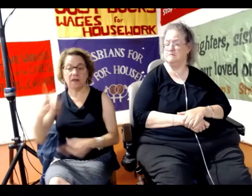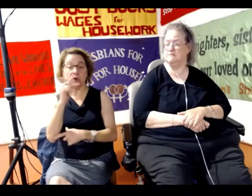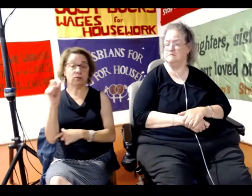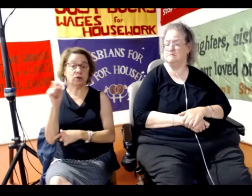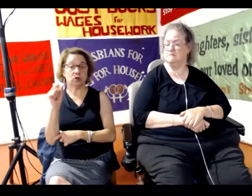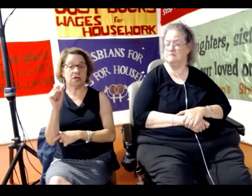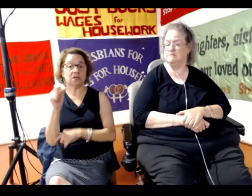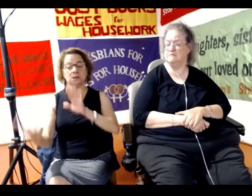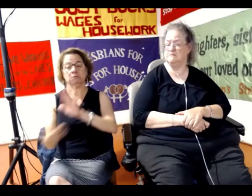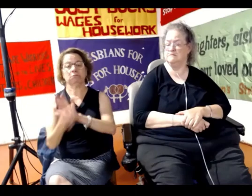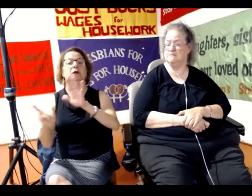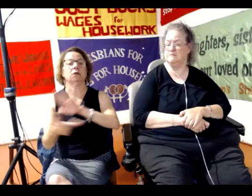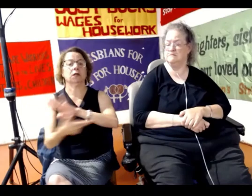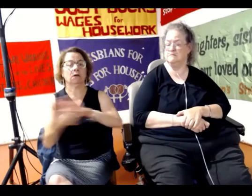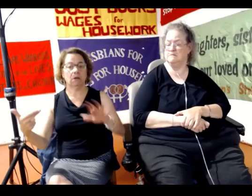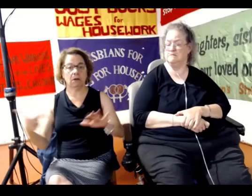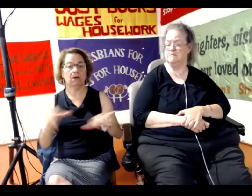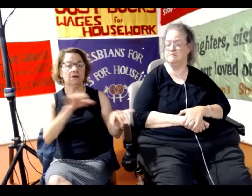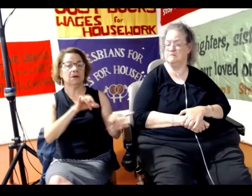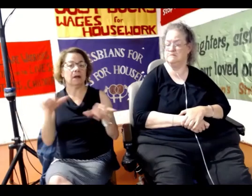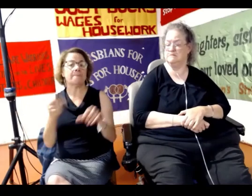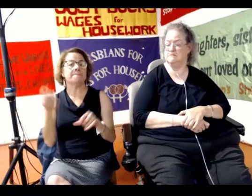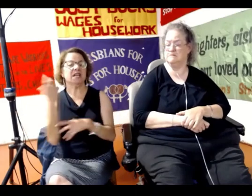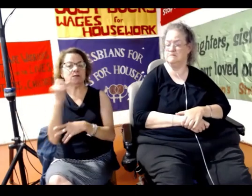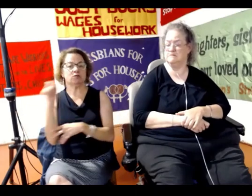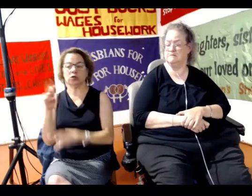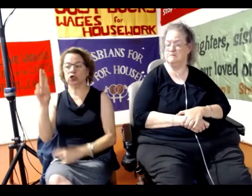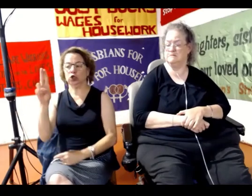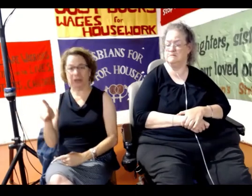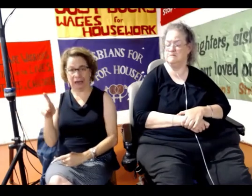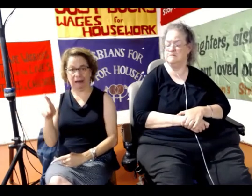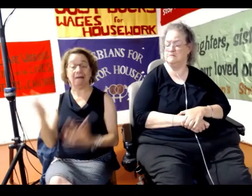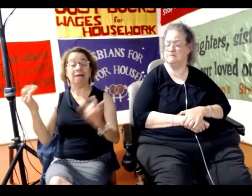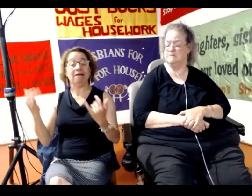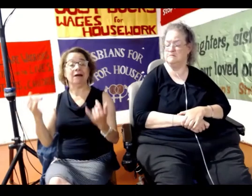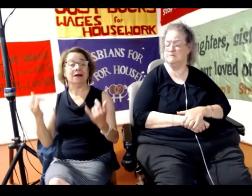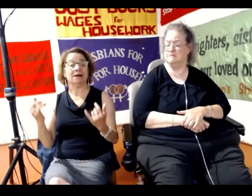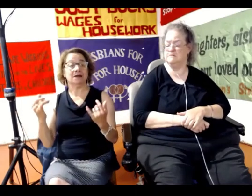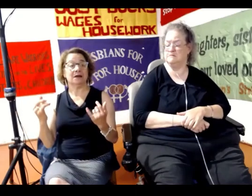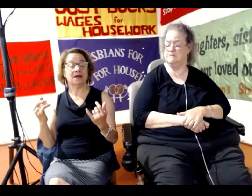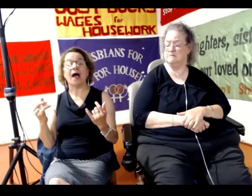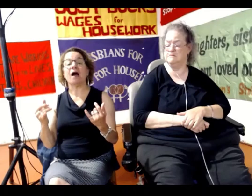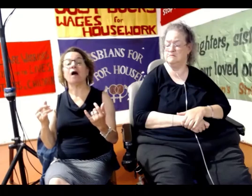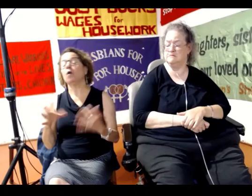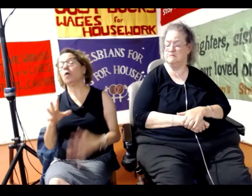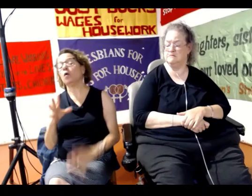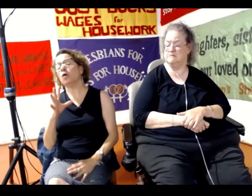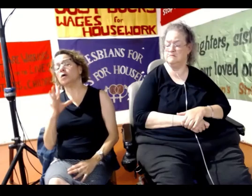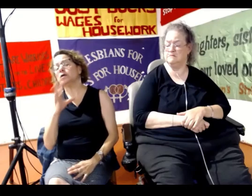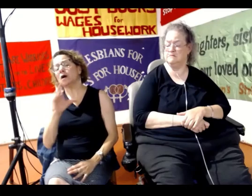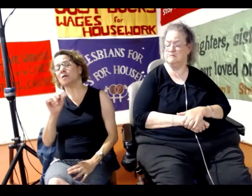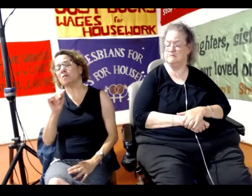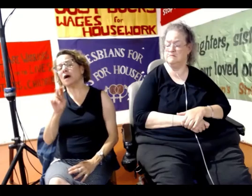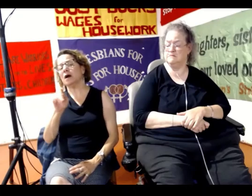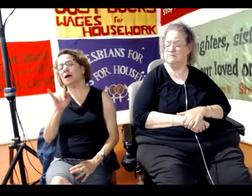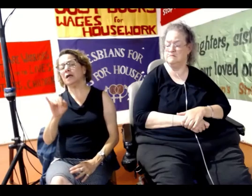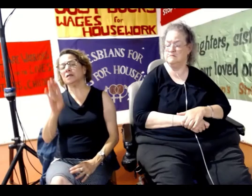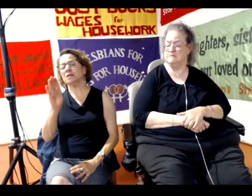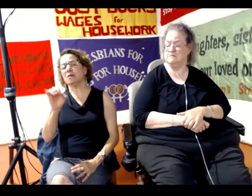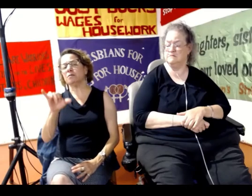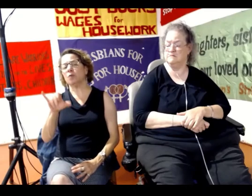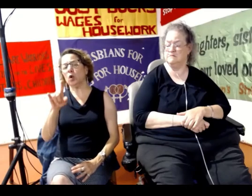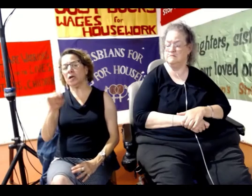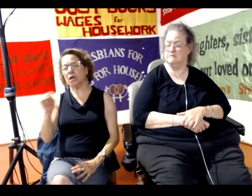protests in the UK. And now the Tories are trying to present an anti-boycott law in the UK, and